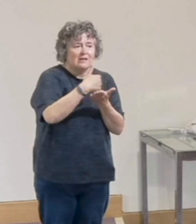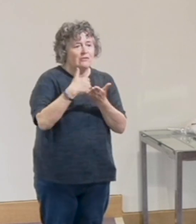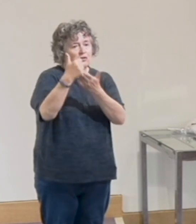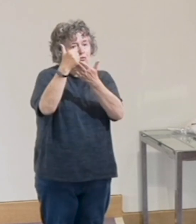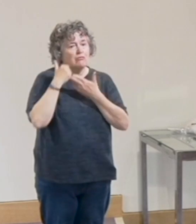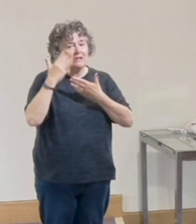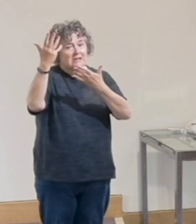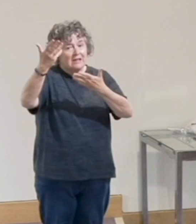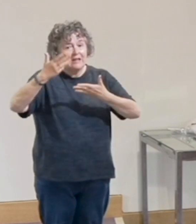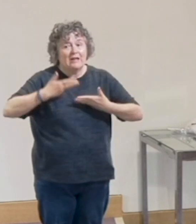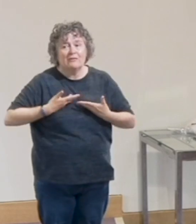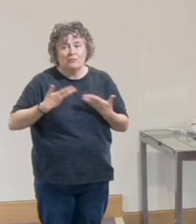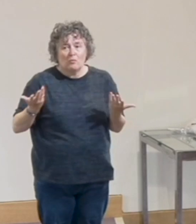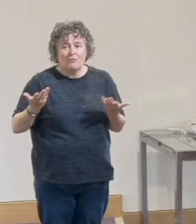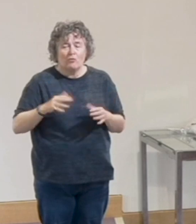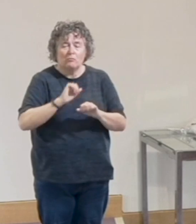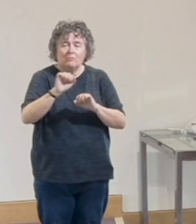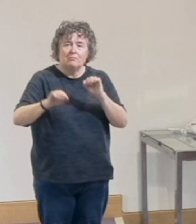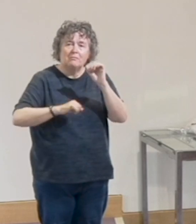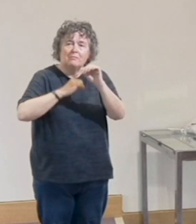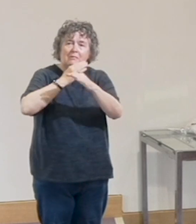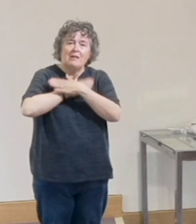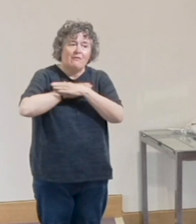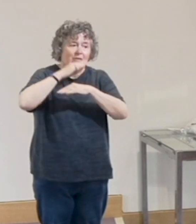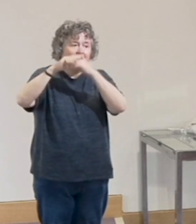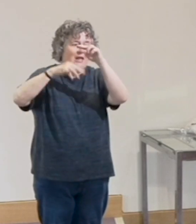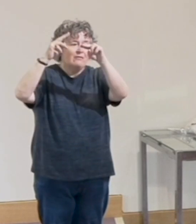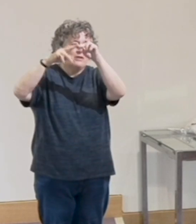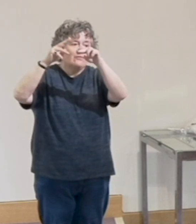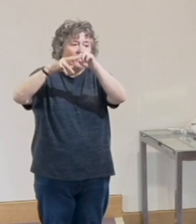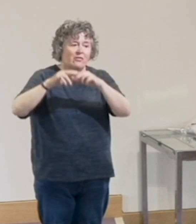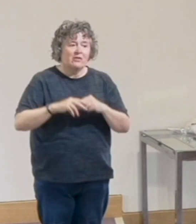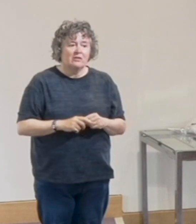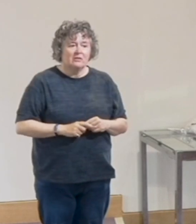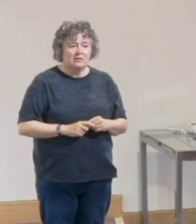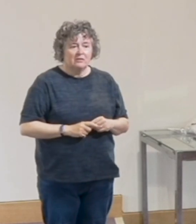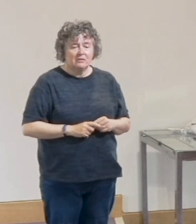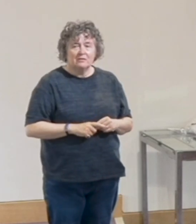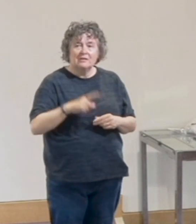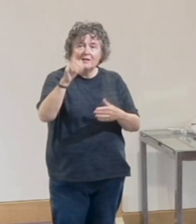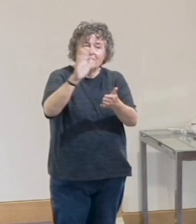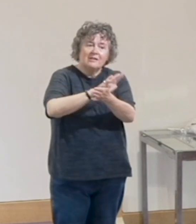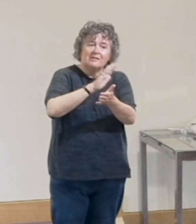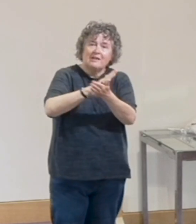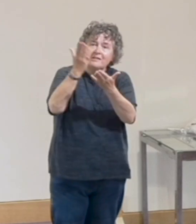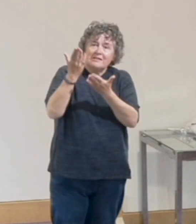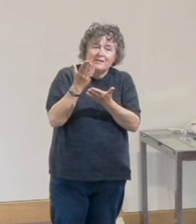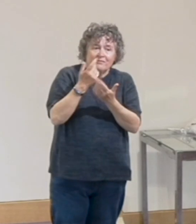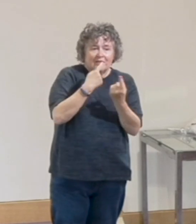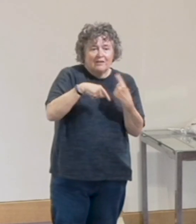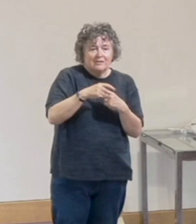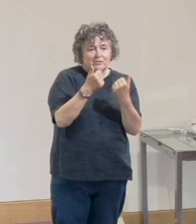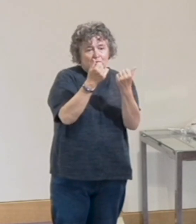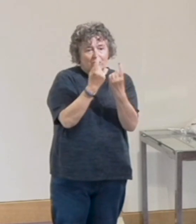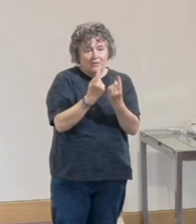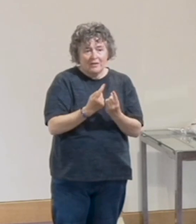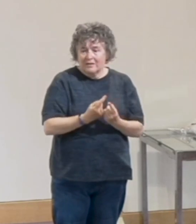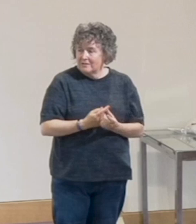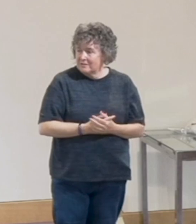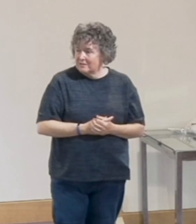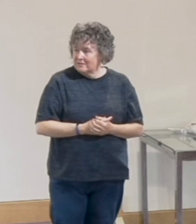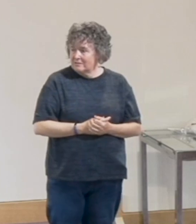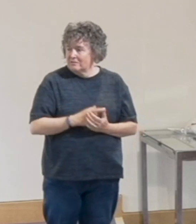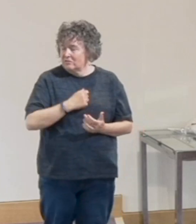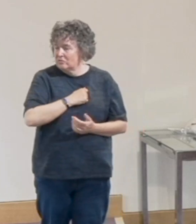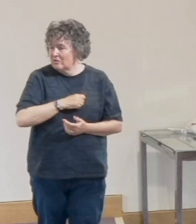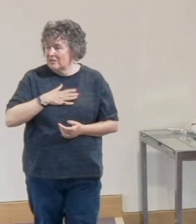And they're from our loving Heavenly Father that we read about earlier, who delights in giving us these good gifts. I'm sorry, I'm going to have